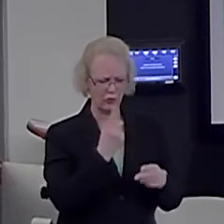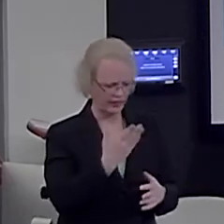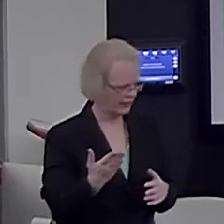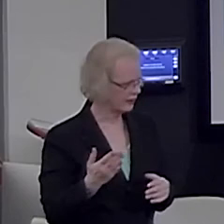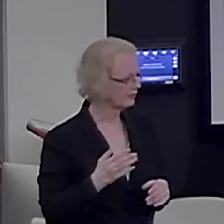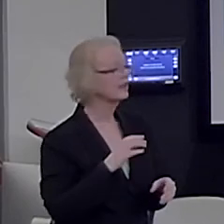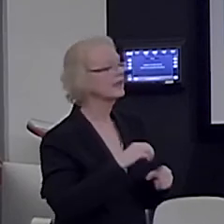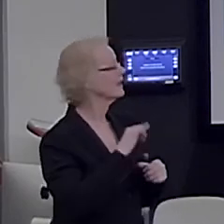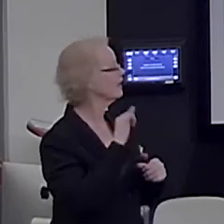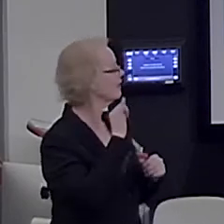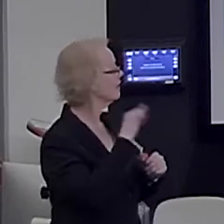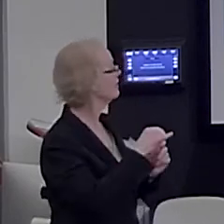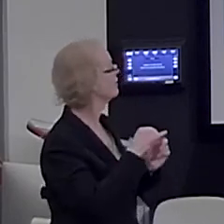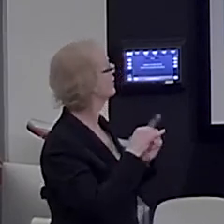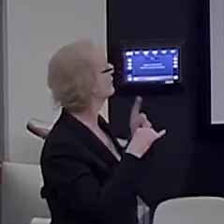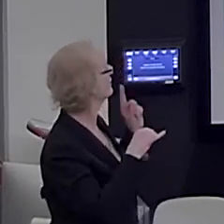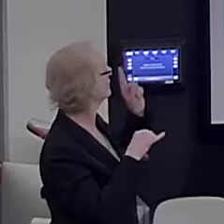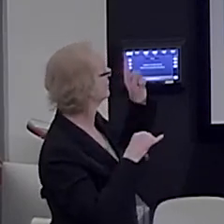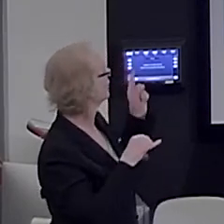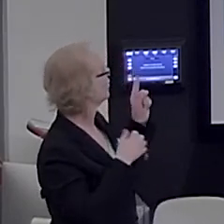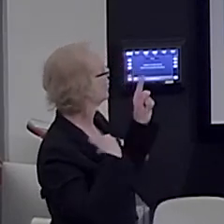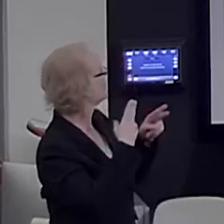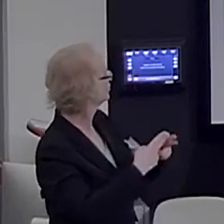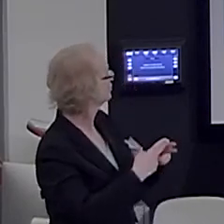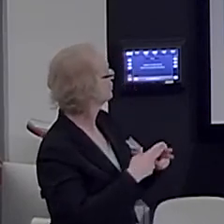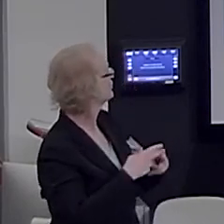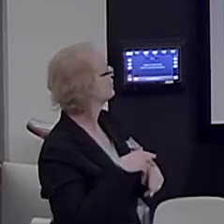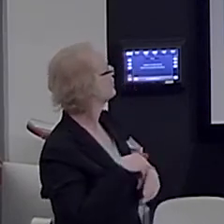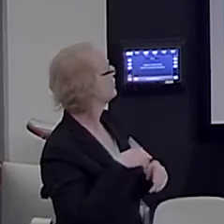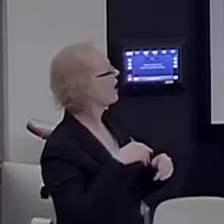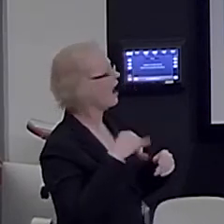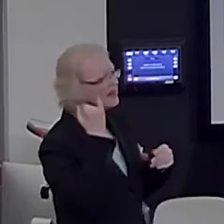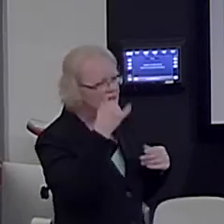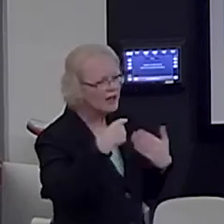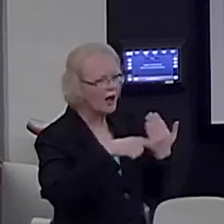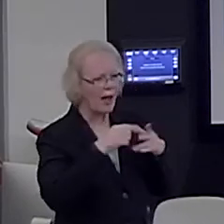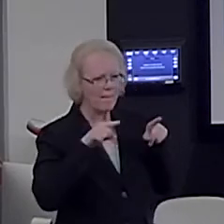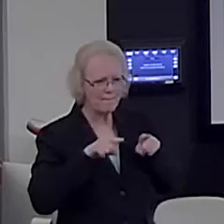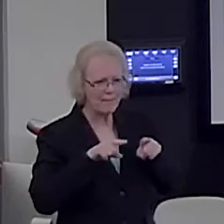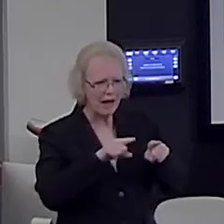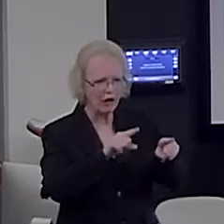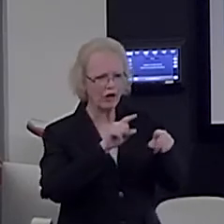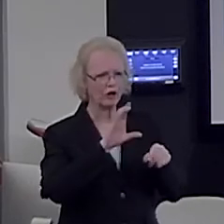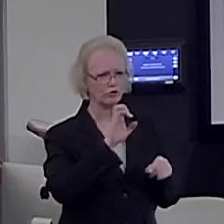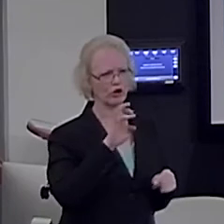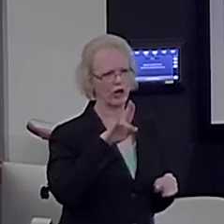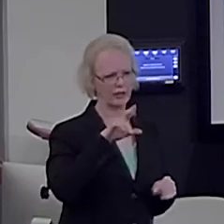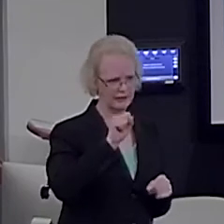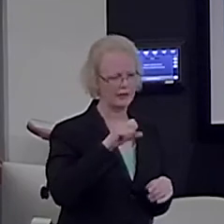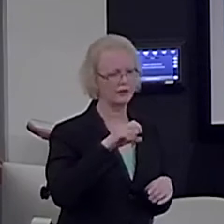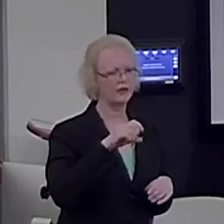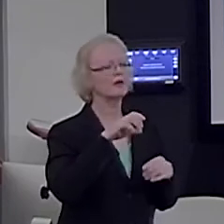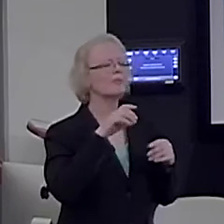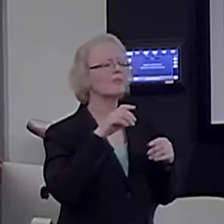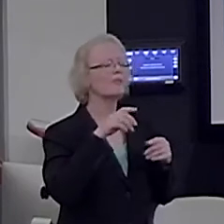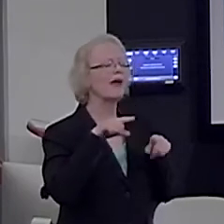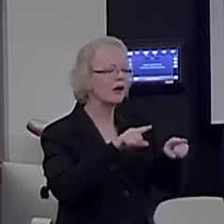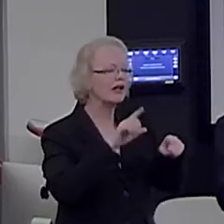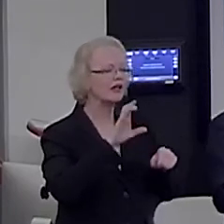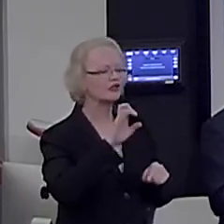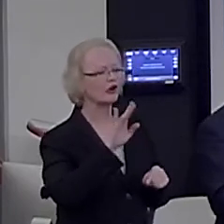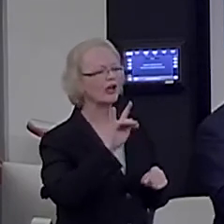with a certain convergence, but also the idea of parallel circuits, parallel circuits for language and for mathematics.